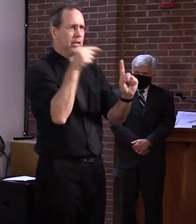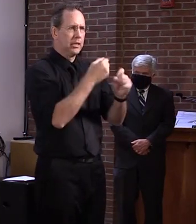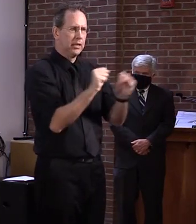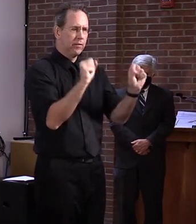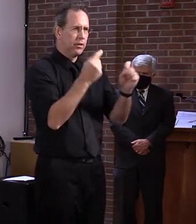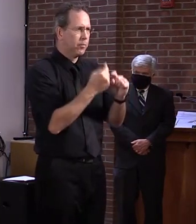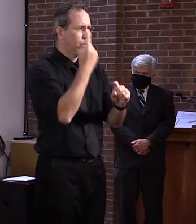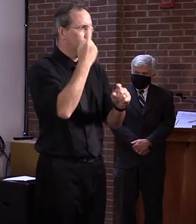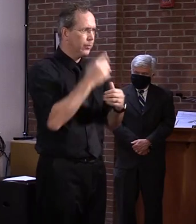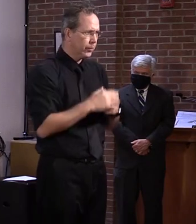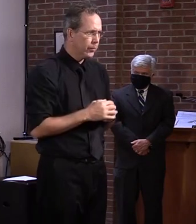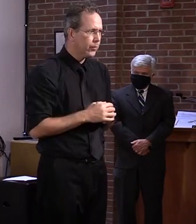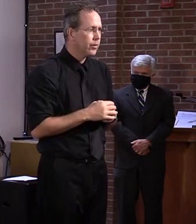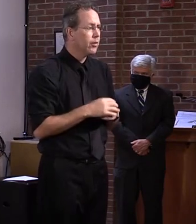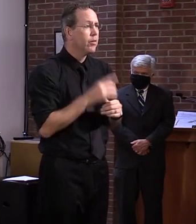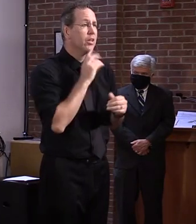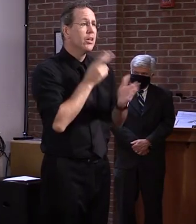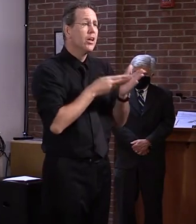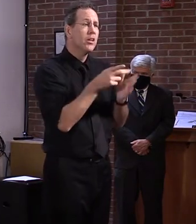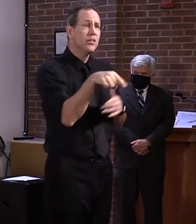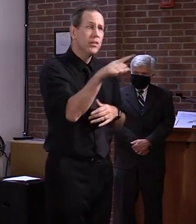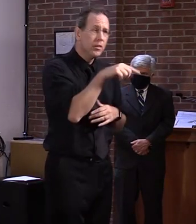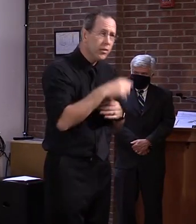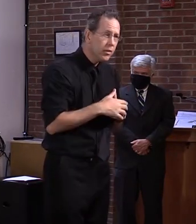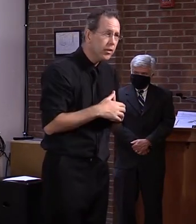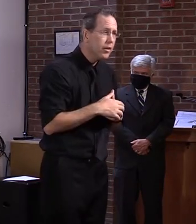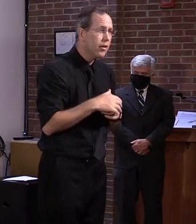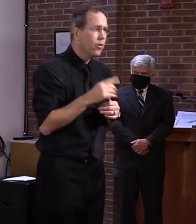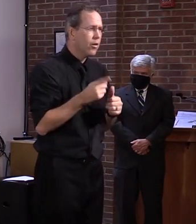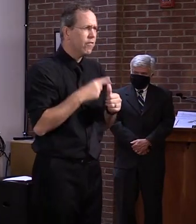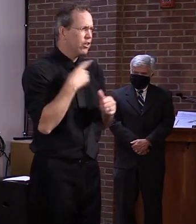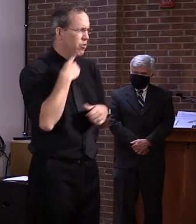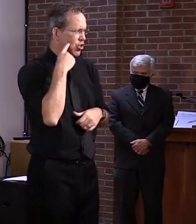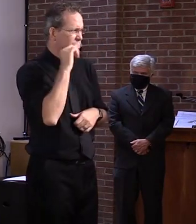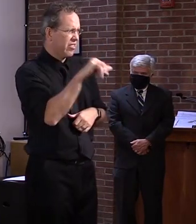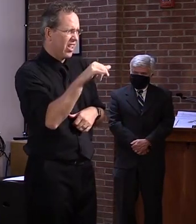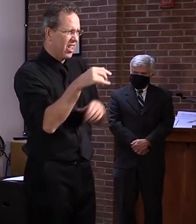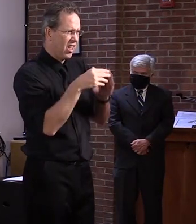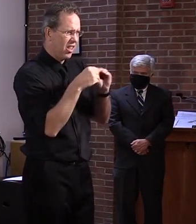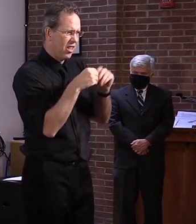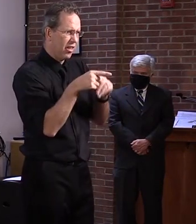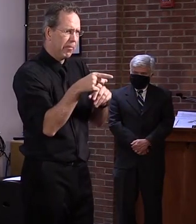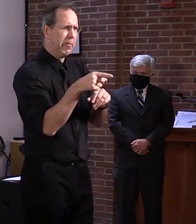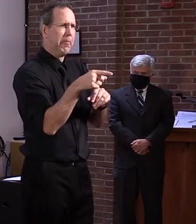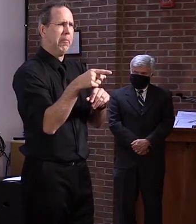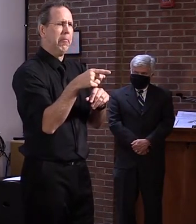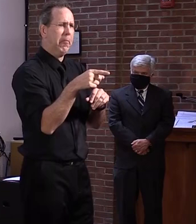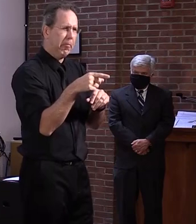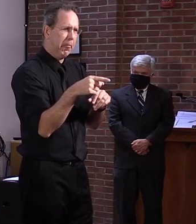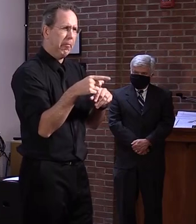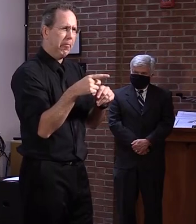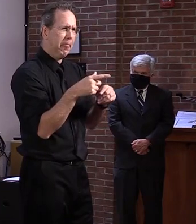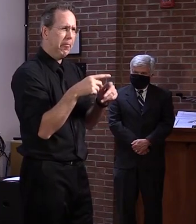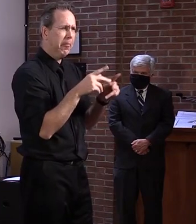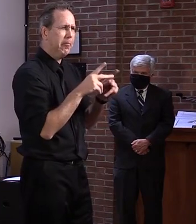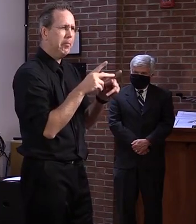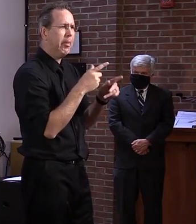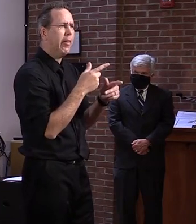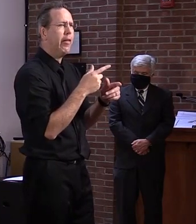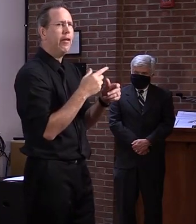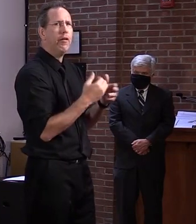time to be honest with you that I've heard, um, that, um, new drivers are,